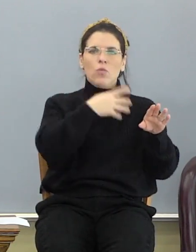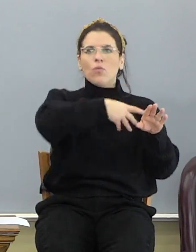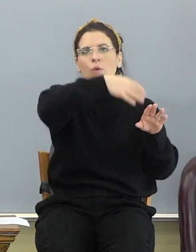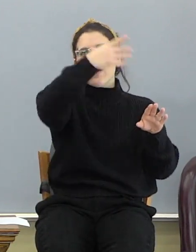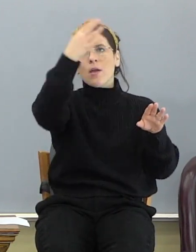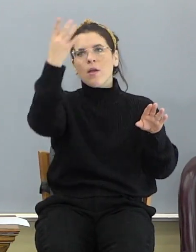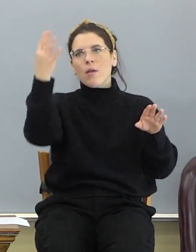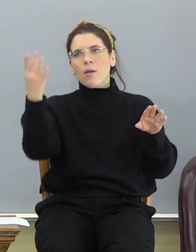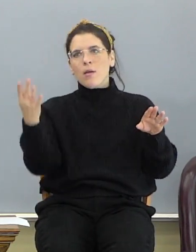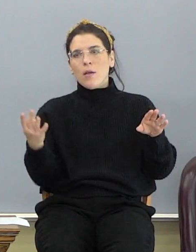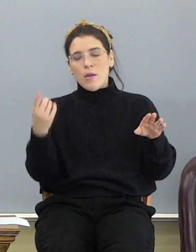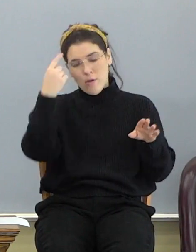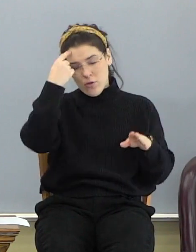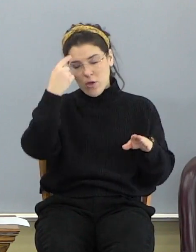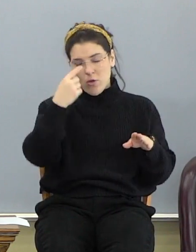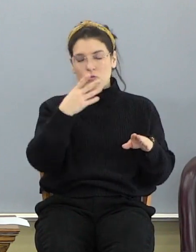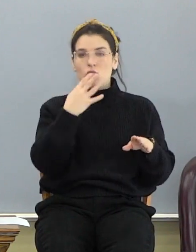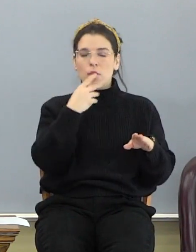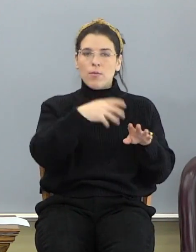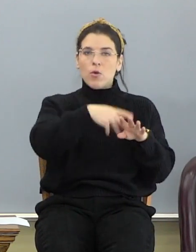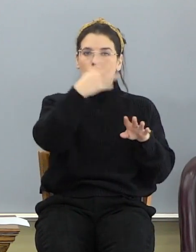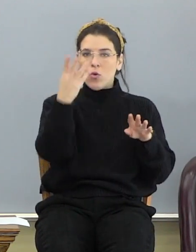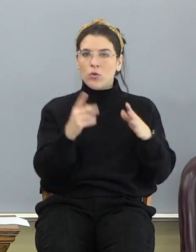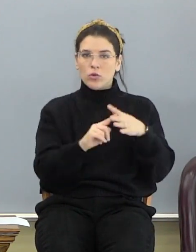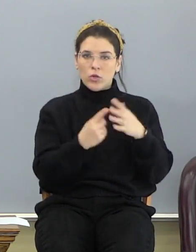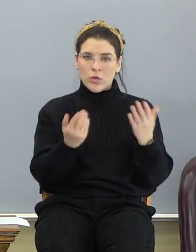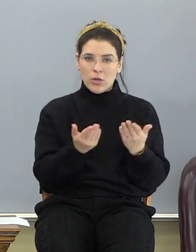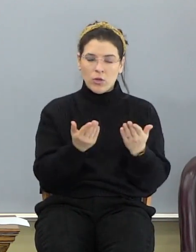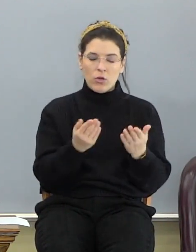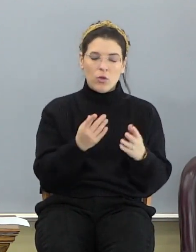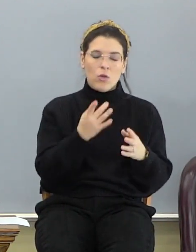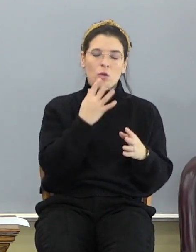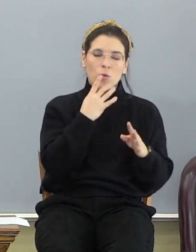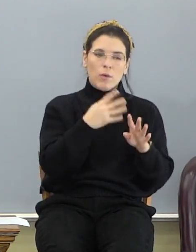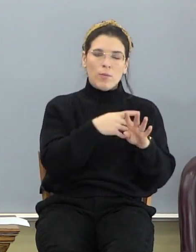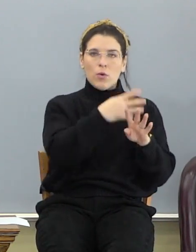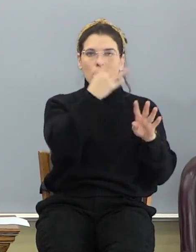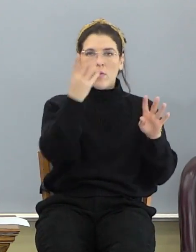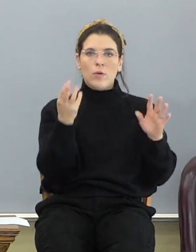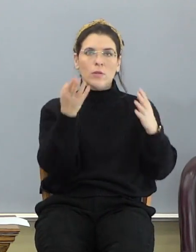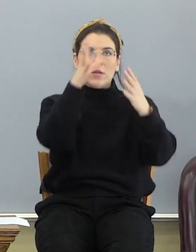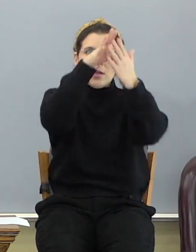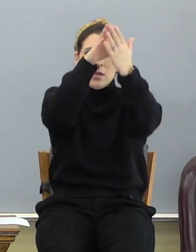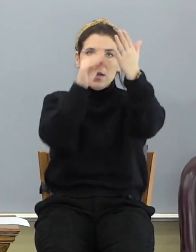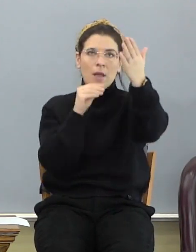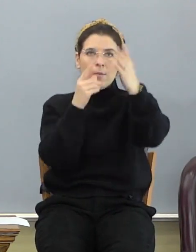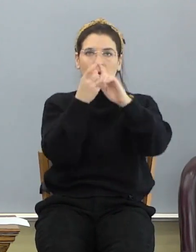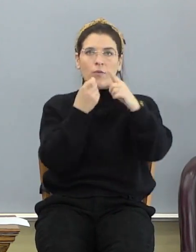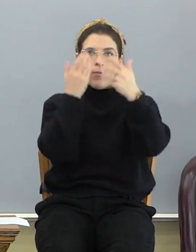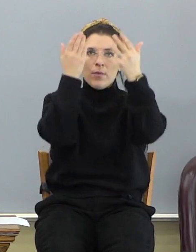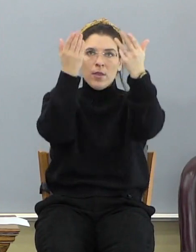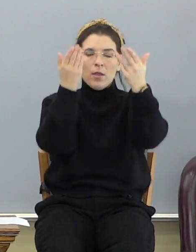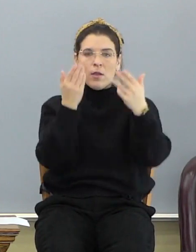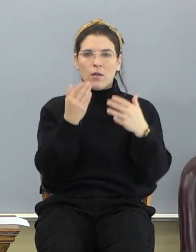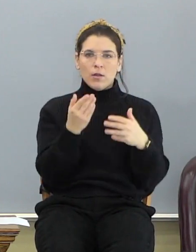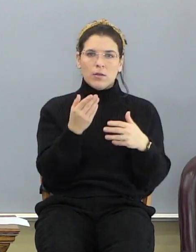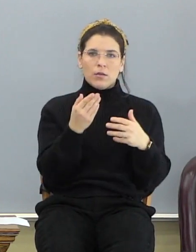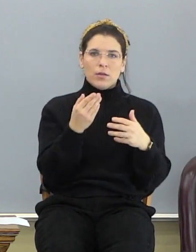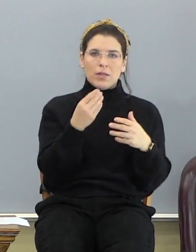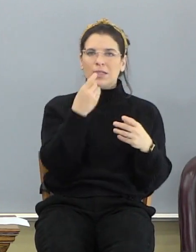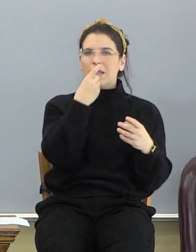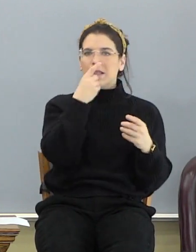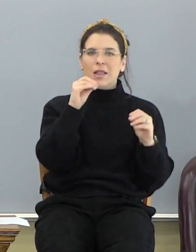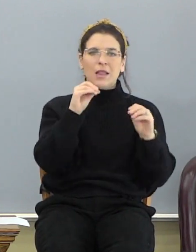rainbows started down here, didn't you? No. The rainbow down here is a reflection of the rainbow from up there, the refraction of light